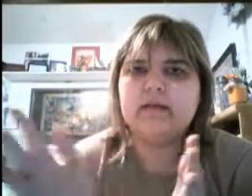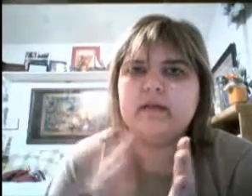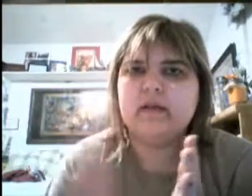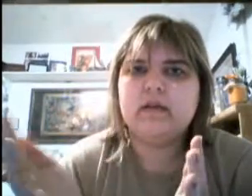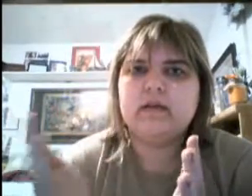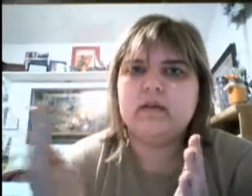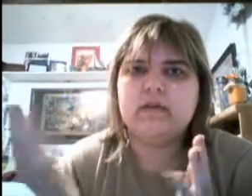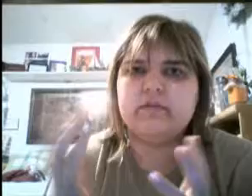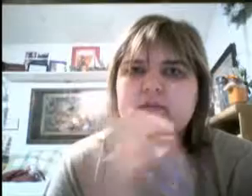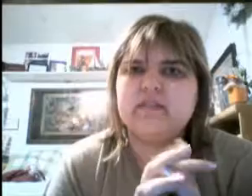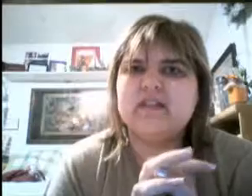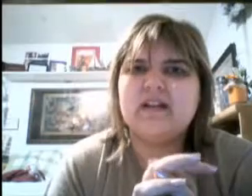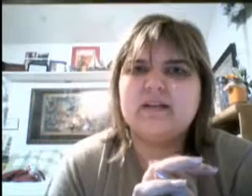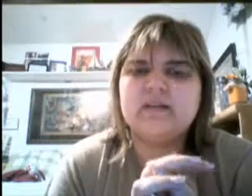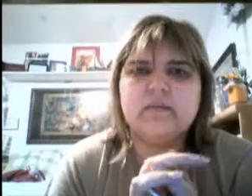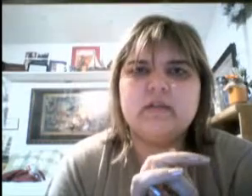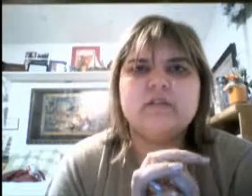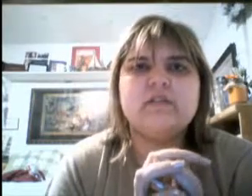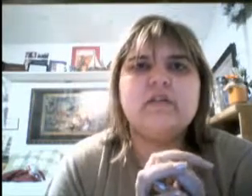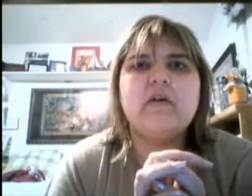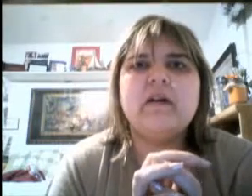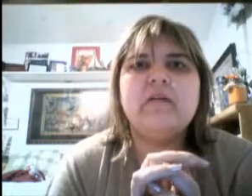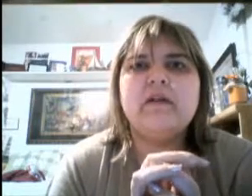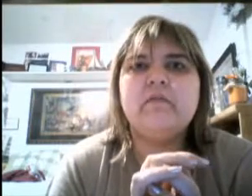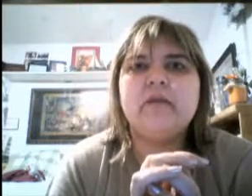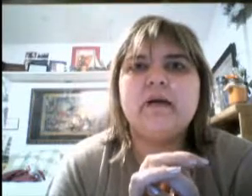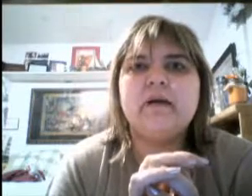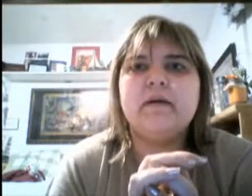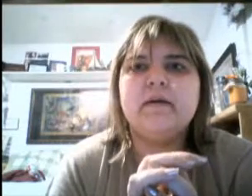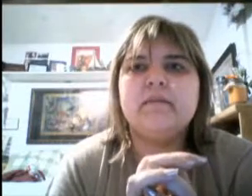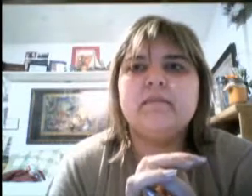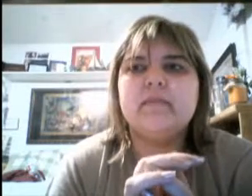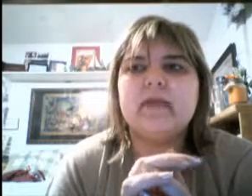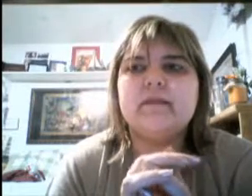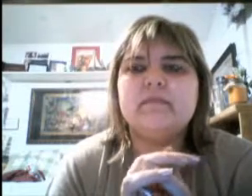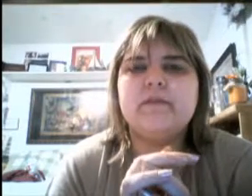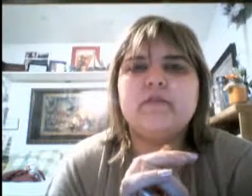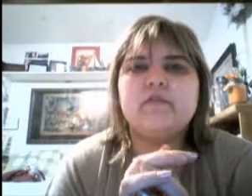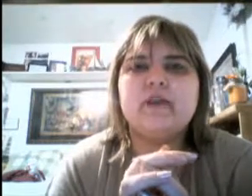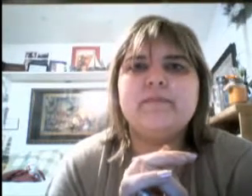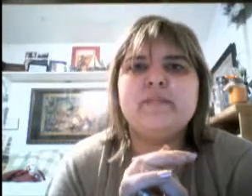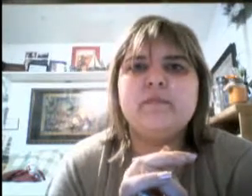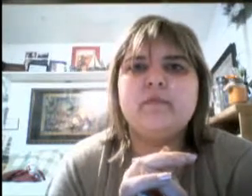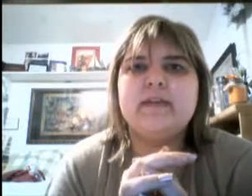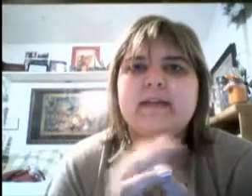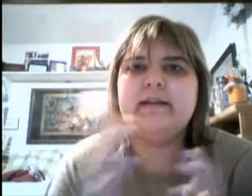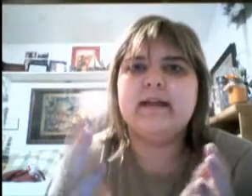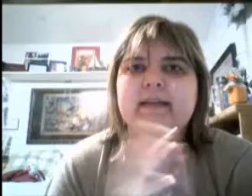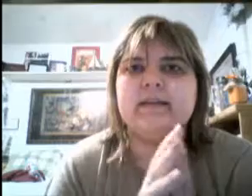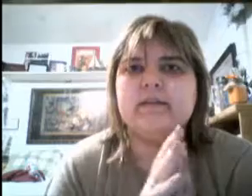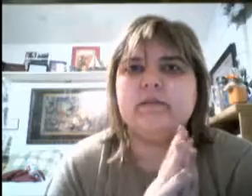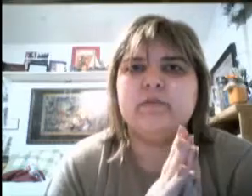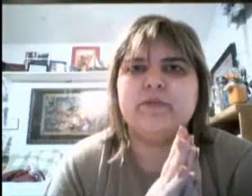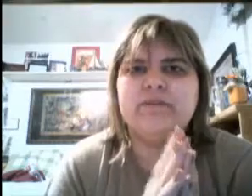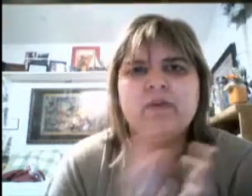the others not as much. So I don't know. Um, I, if there's grapes in the movie, then I guess there was a preview.